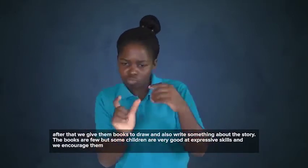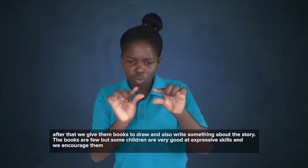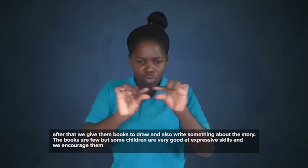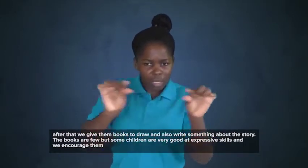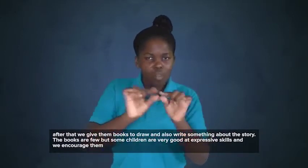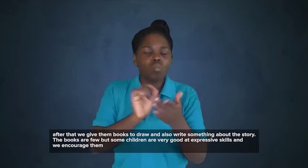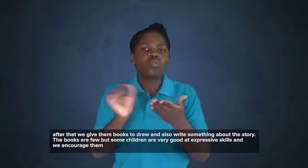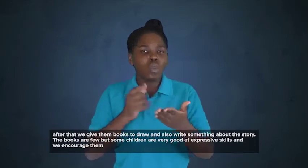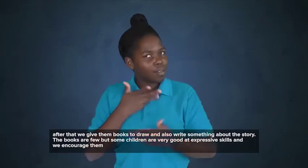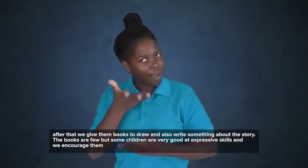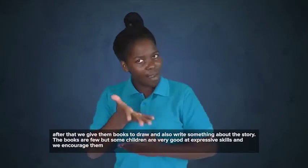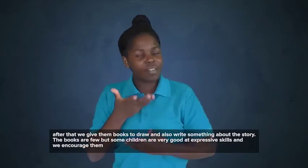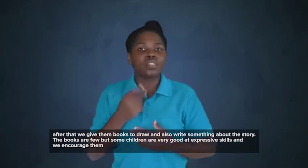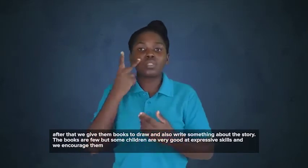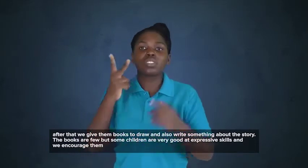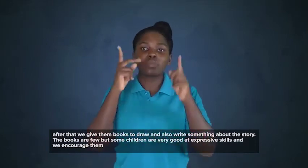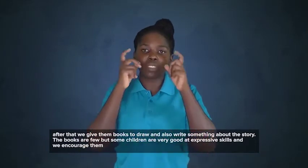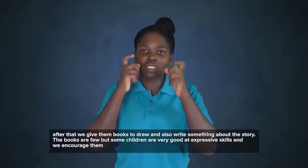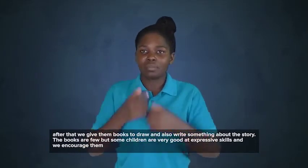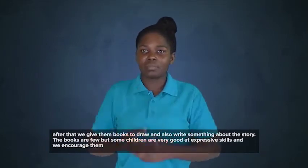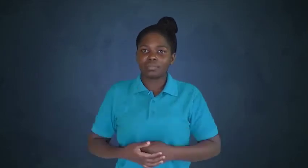more in English and Sign Language.